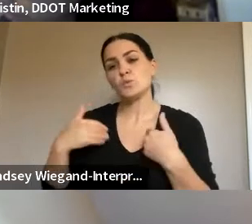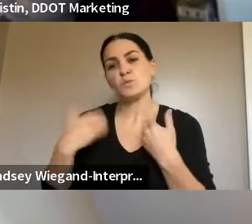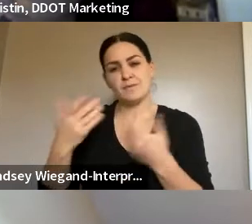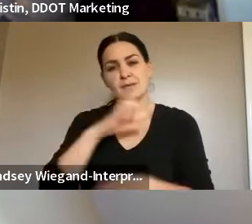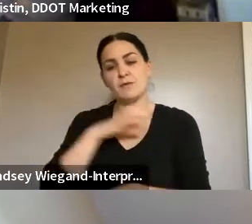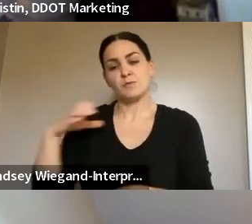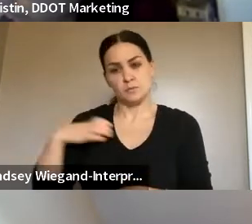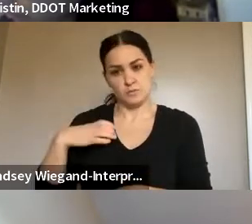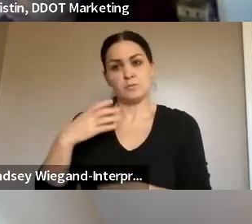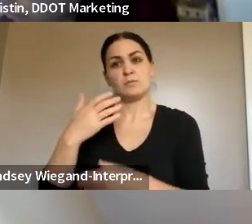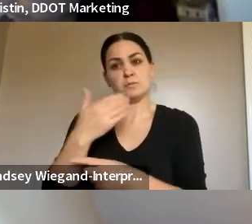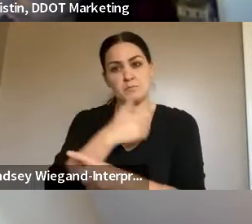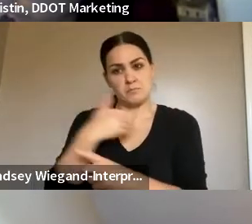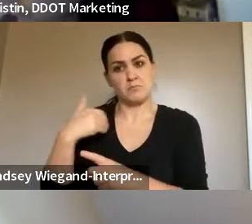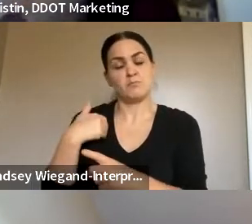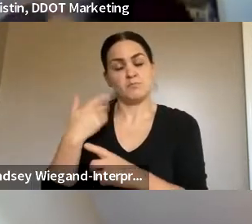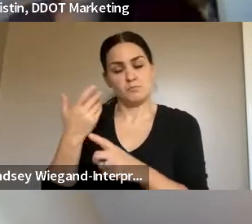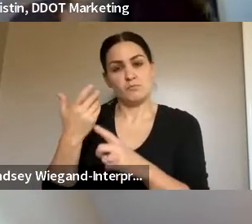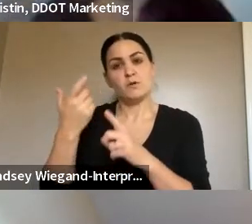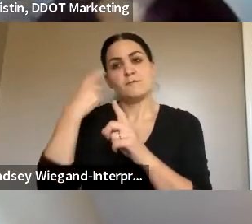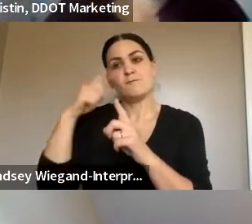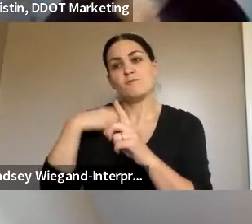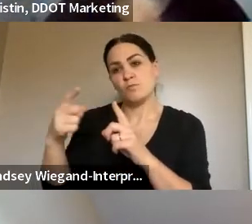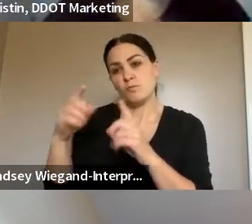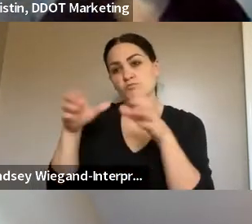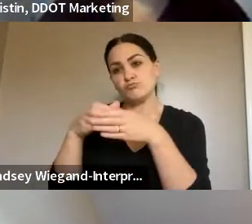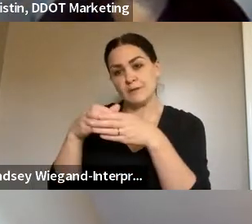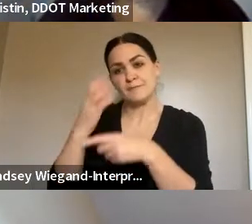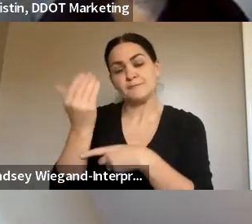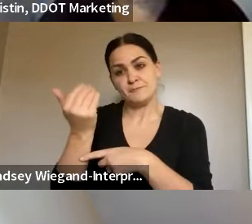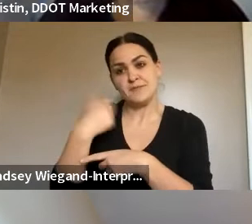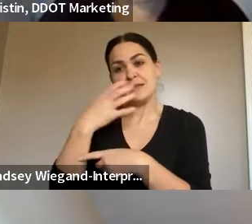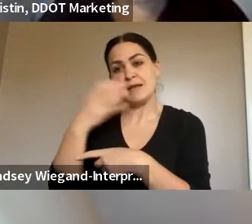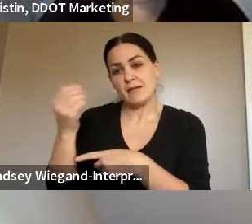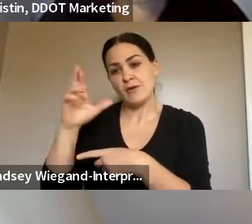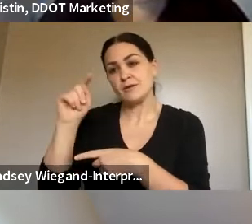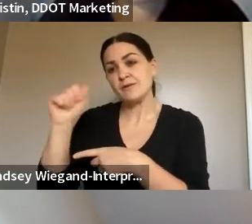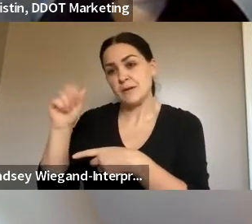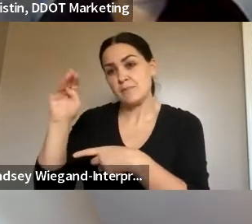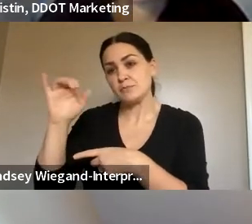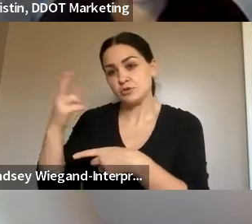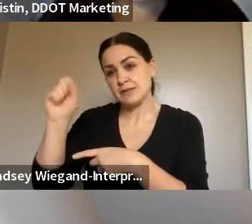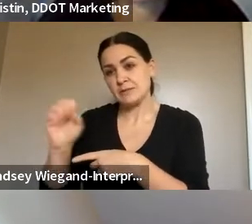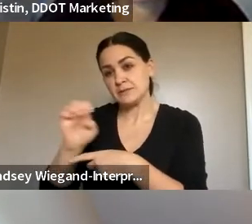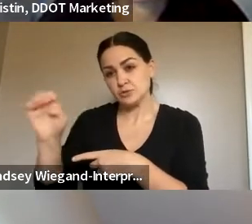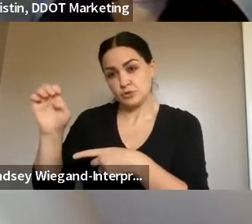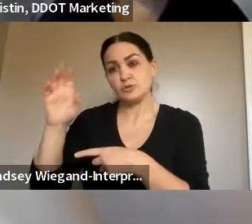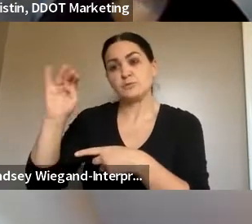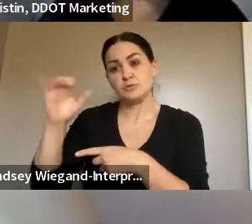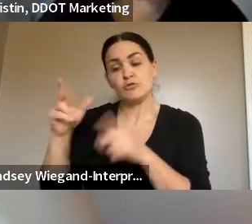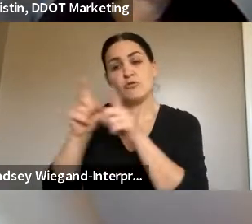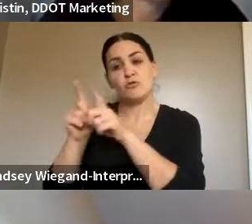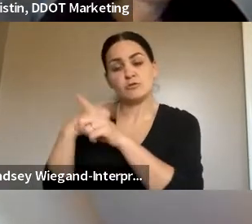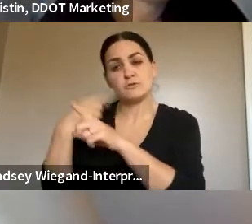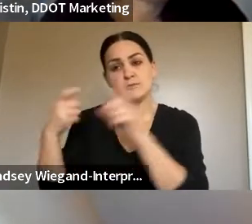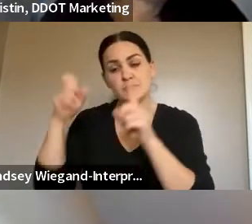District 15 and a Citizens Advisory Council person for the RTA of Michigan, Southeastern Michigan. Also from Southgate and Wayne